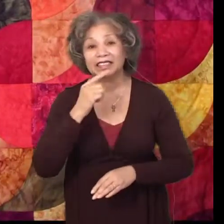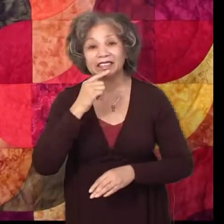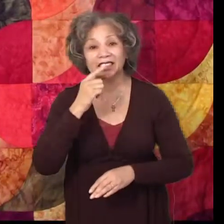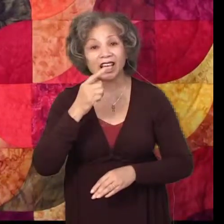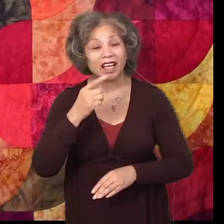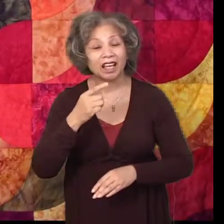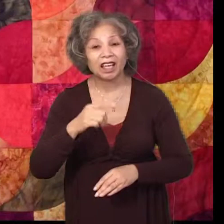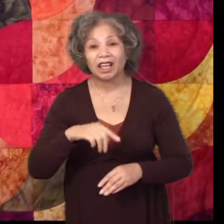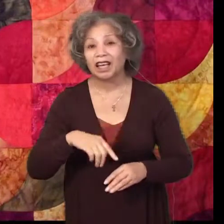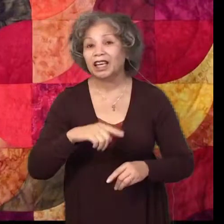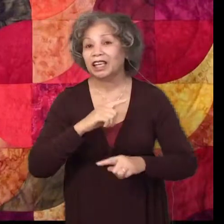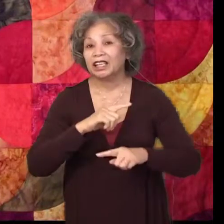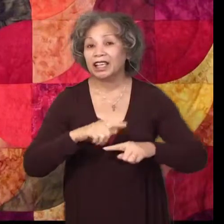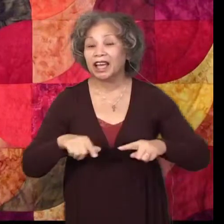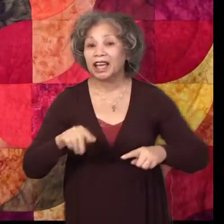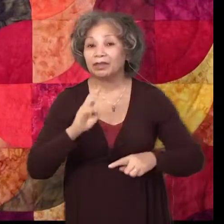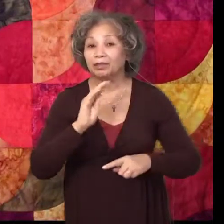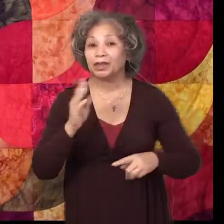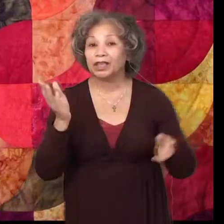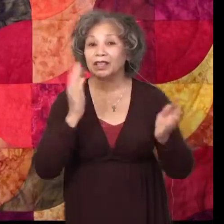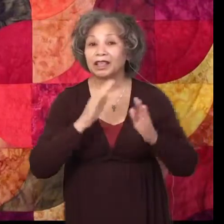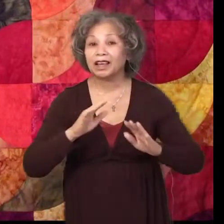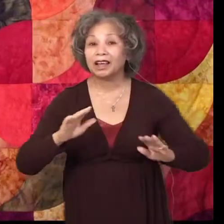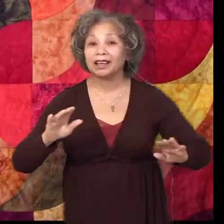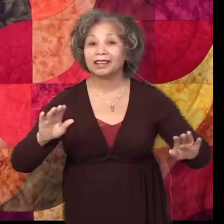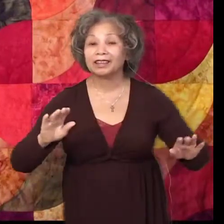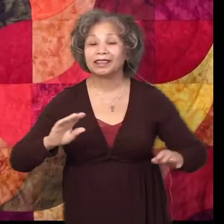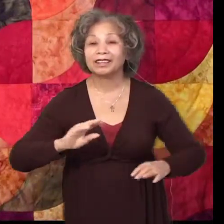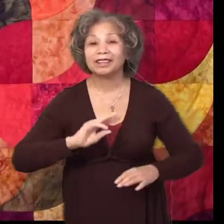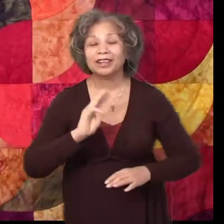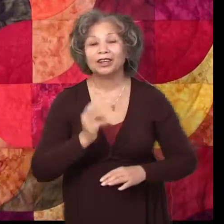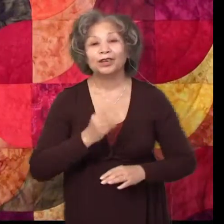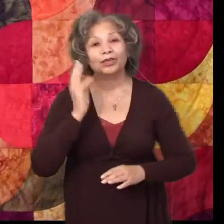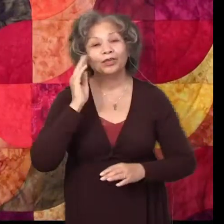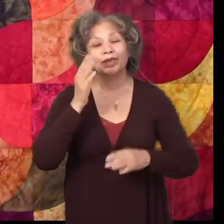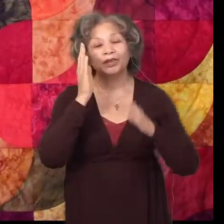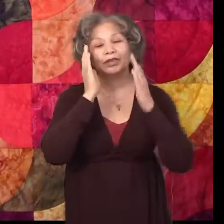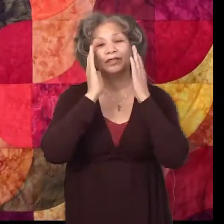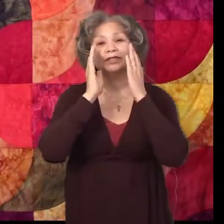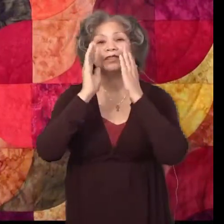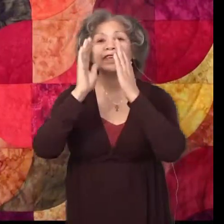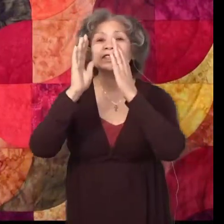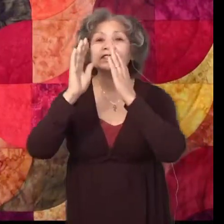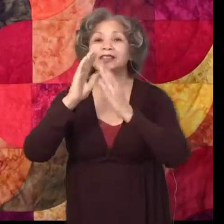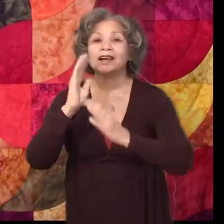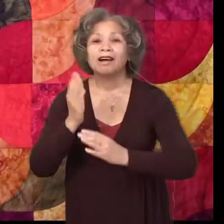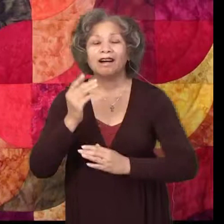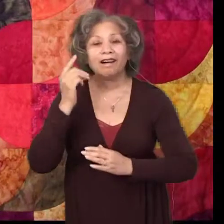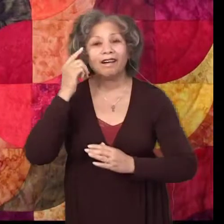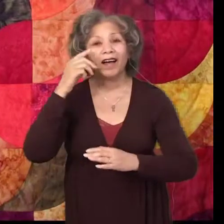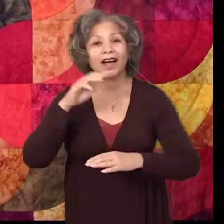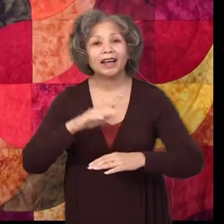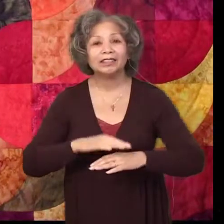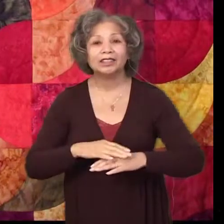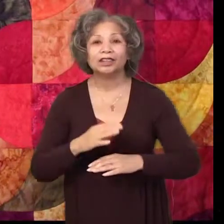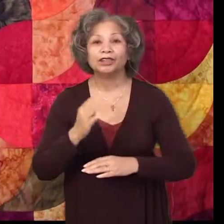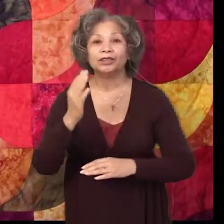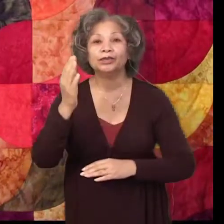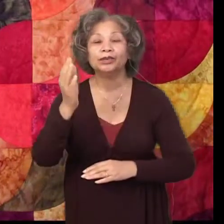say it can't be done, we will fix our eyes on you,